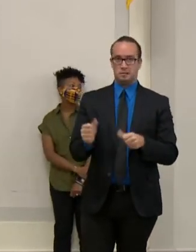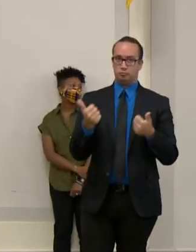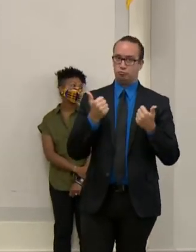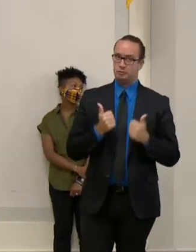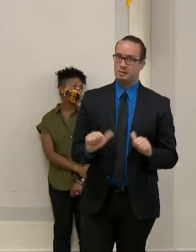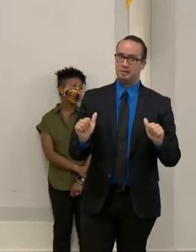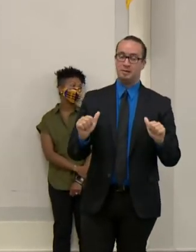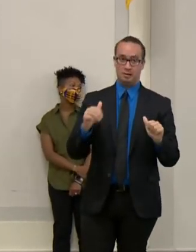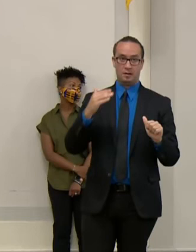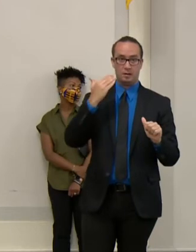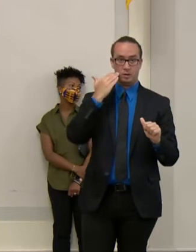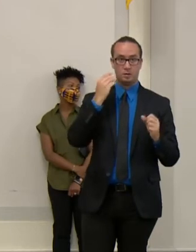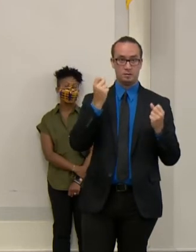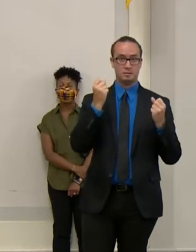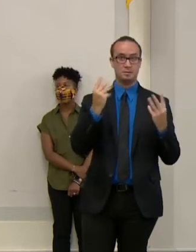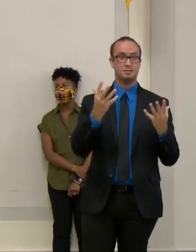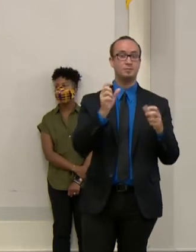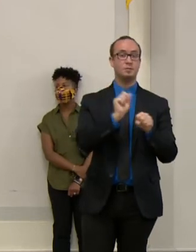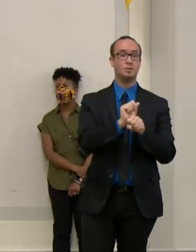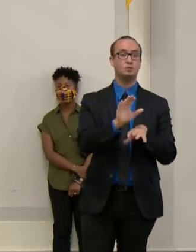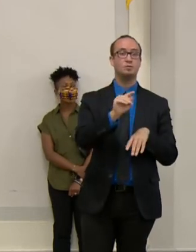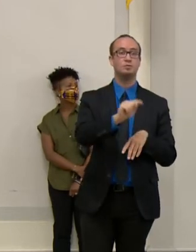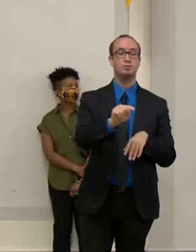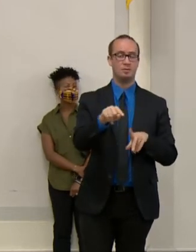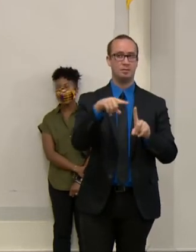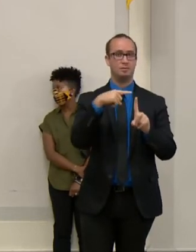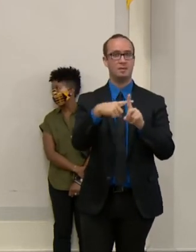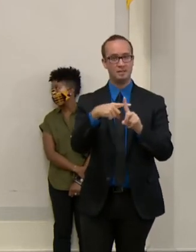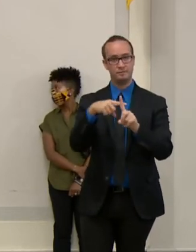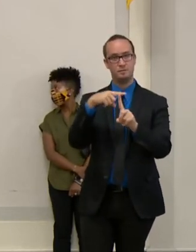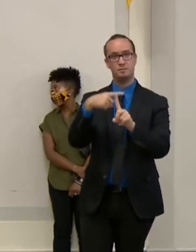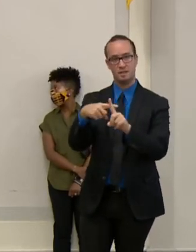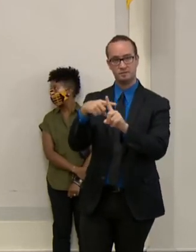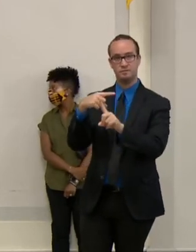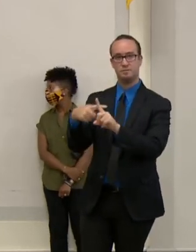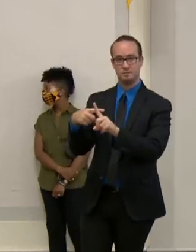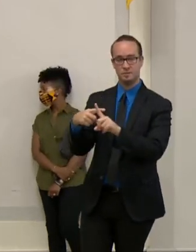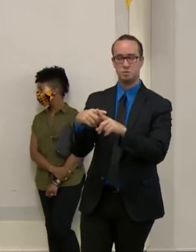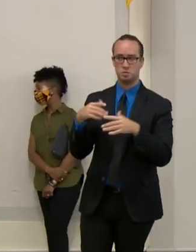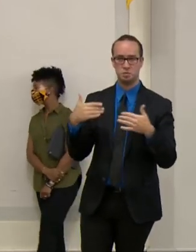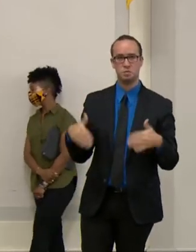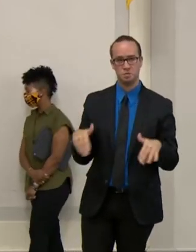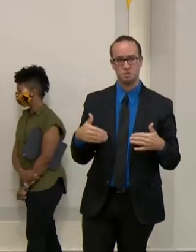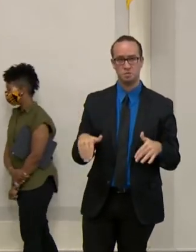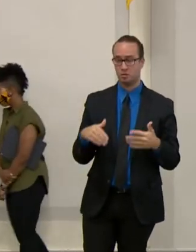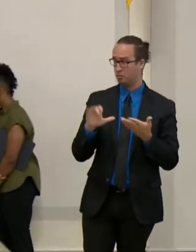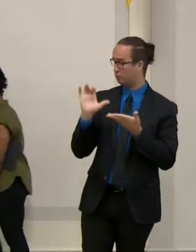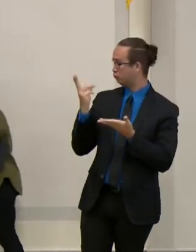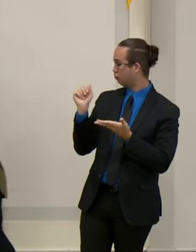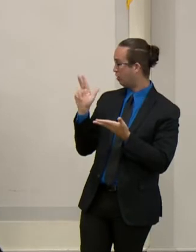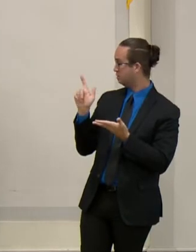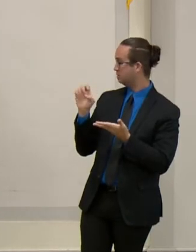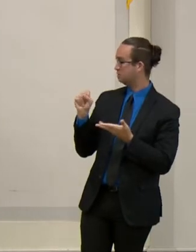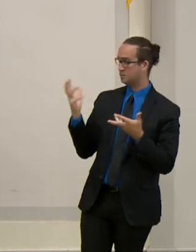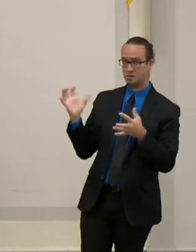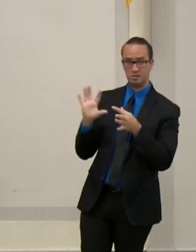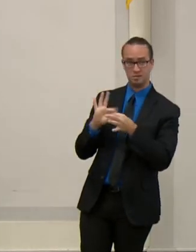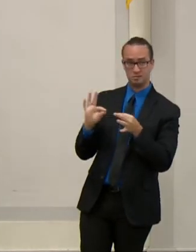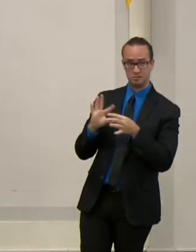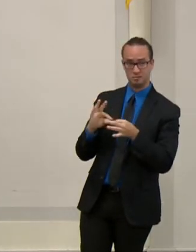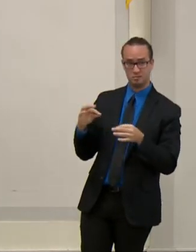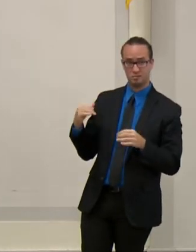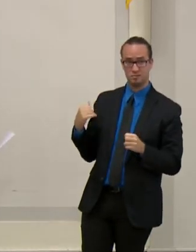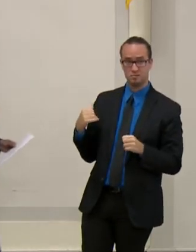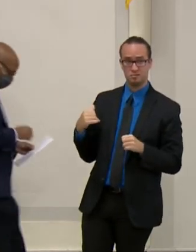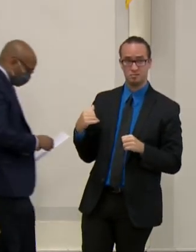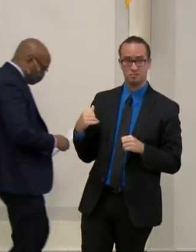and we're doing the best that we can. Um, Charles, do you want to speak to that? You know, I mean, because because I call on myself for my own trash and